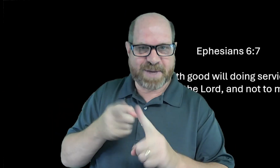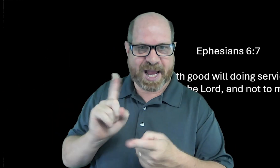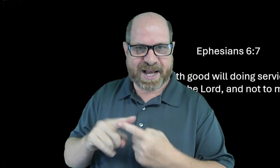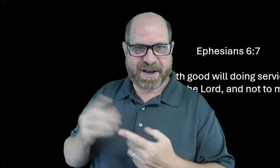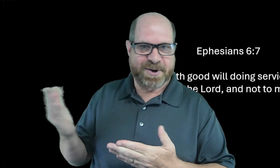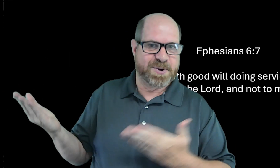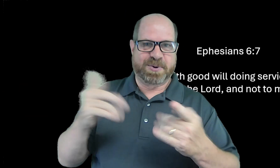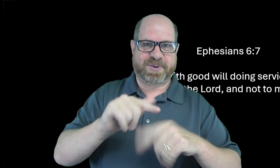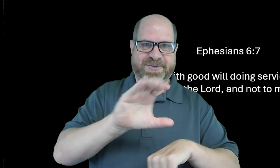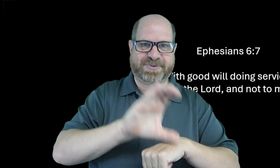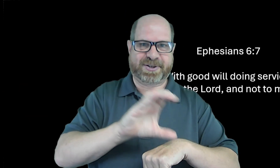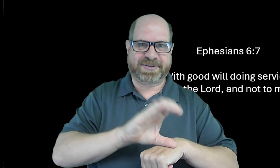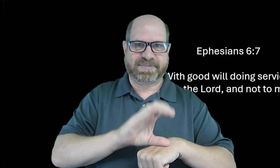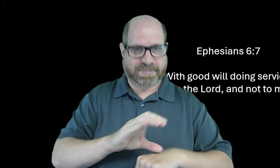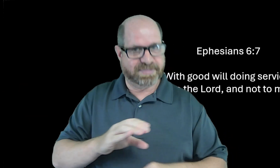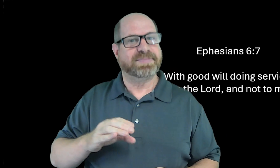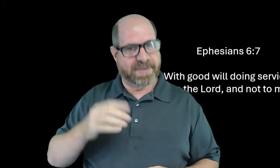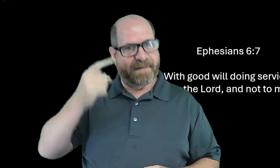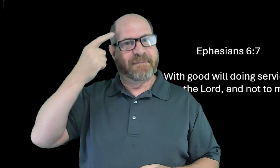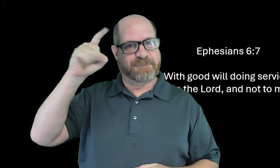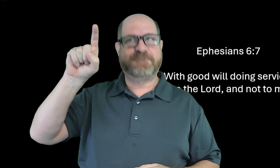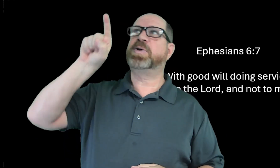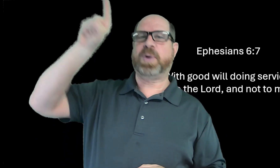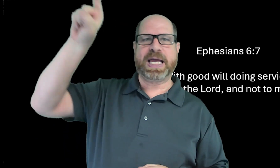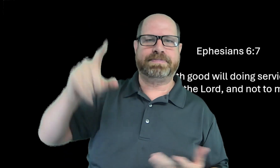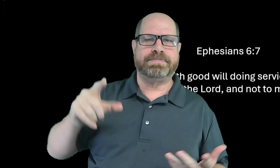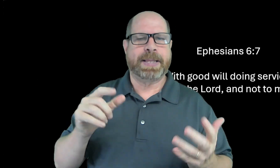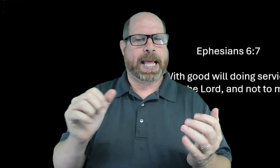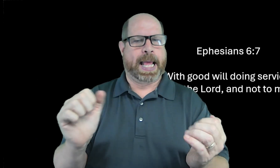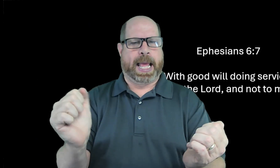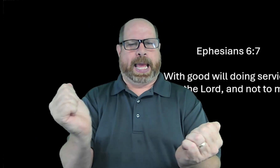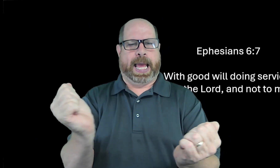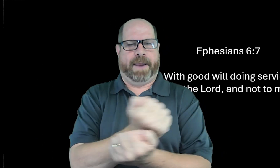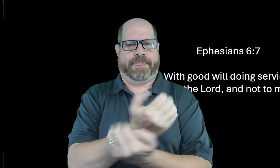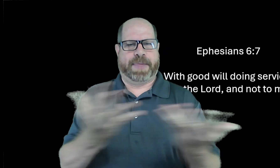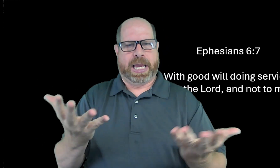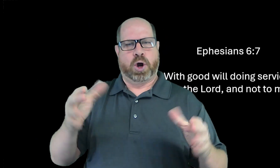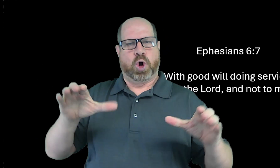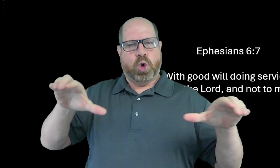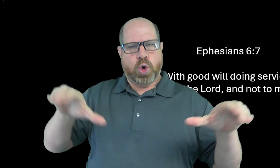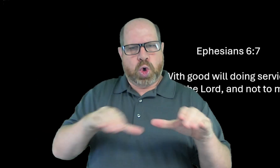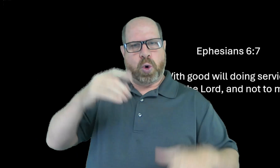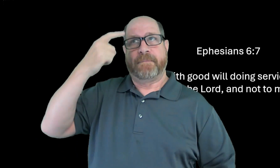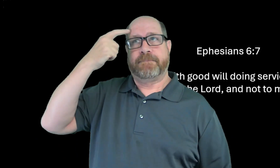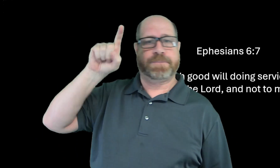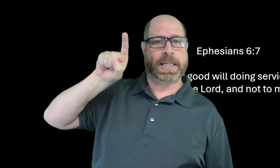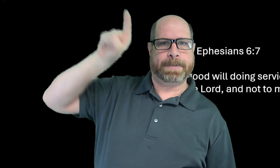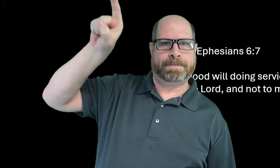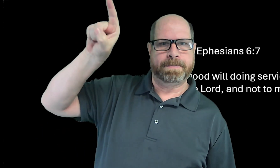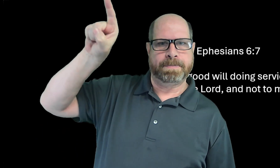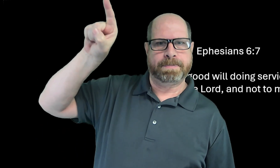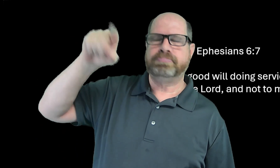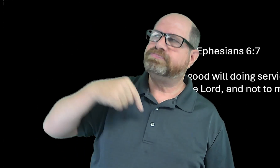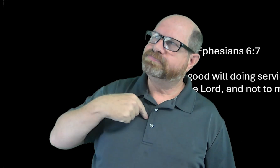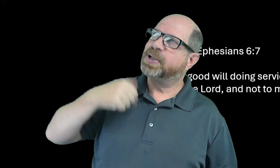maybe you're driving to pick up your friend for church that's doing something for god everything you do can be for him